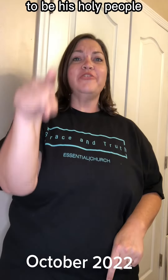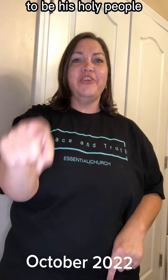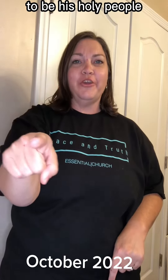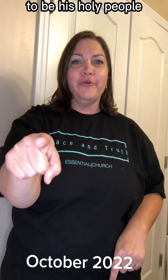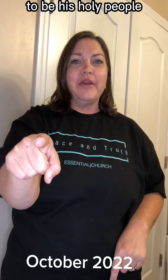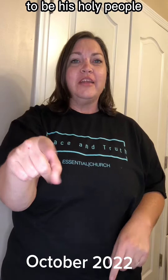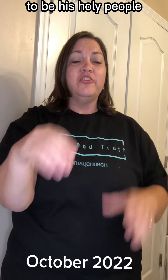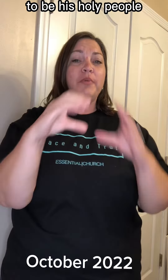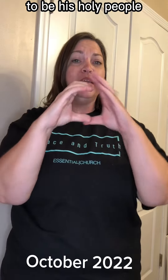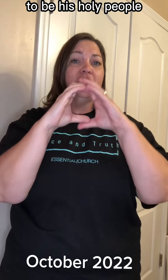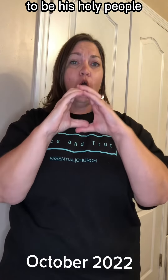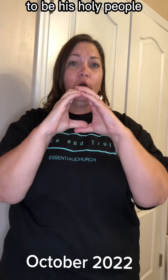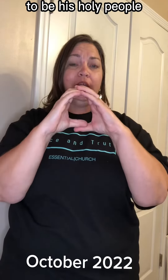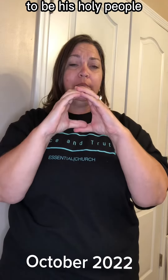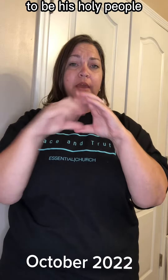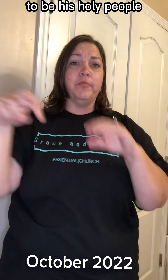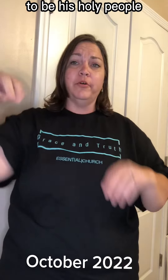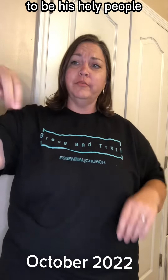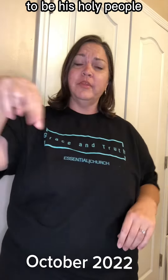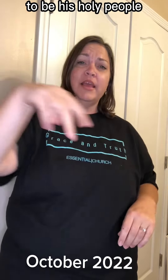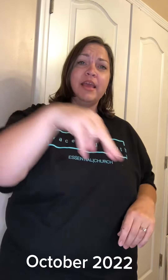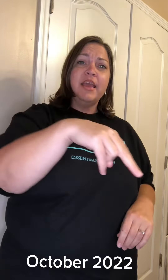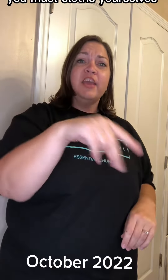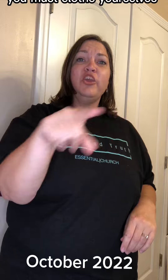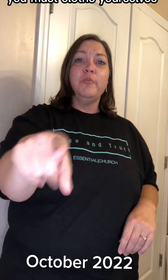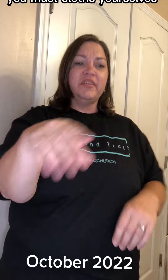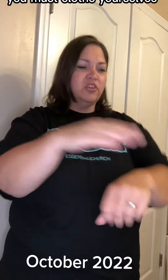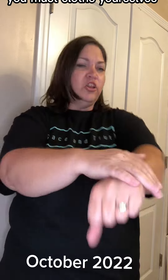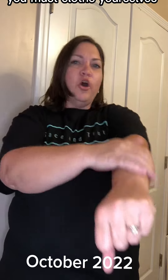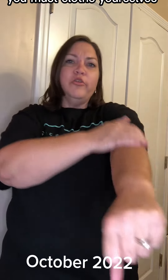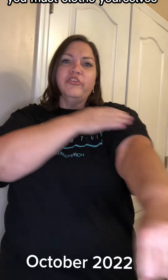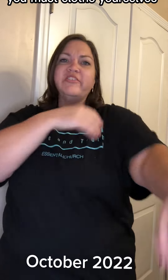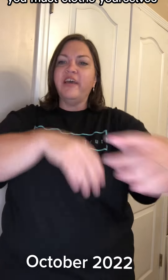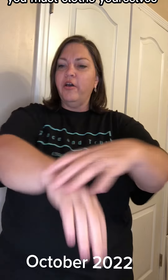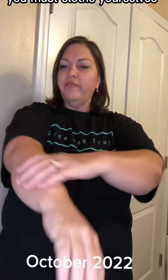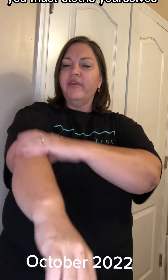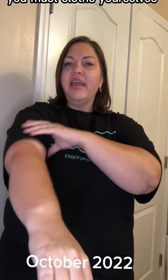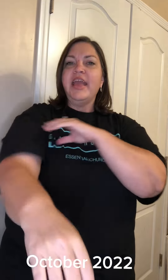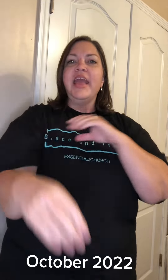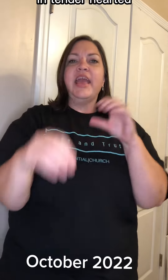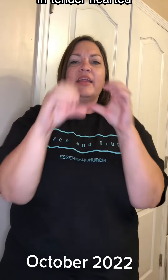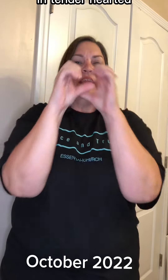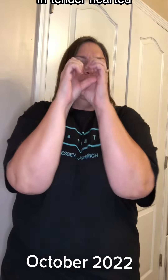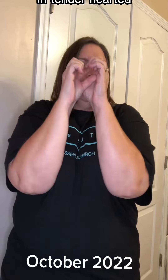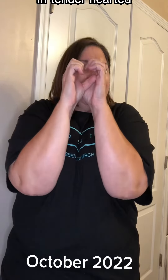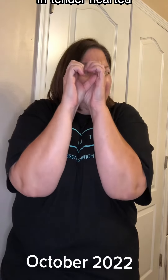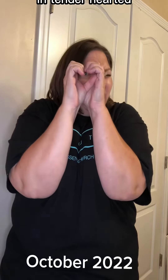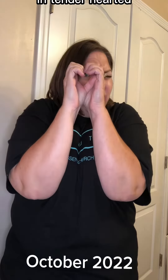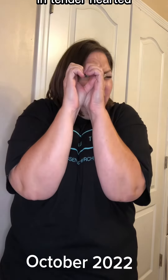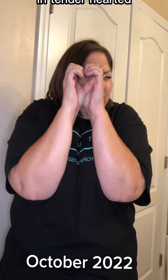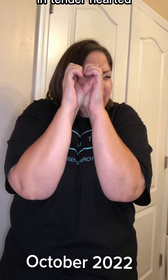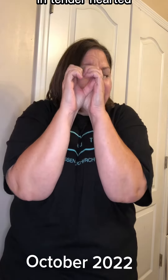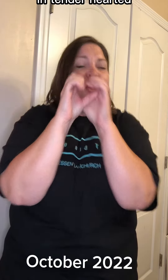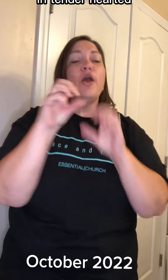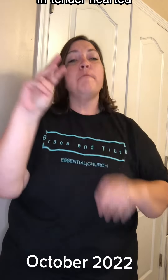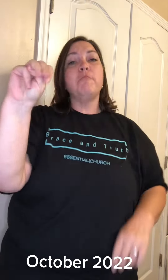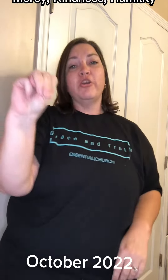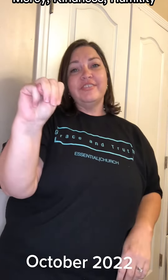you to be his holy people, you must clothe yourself in tender-hearted mercy,